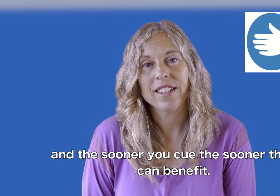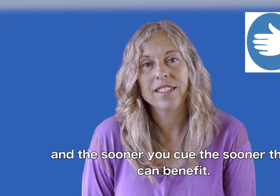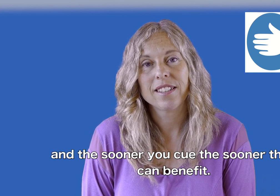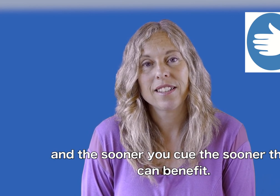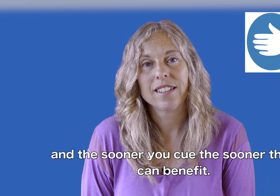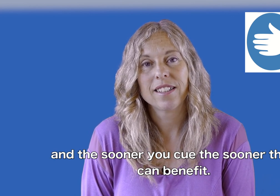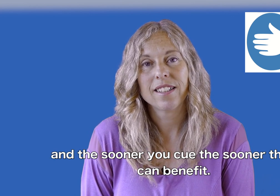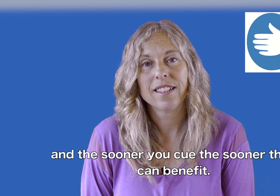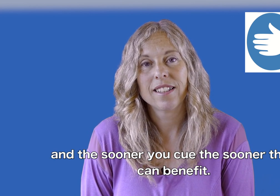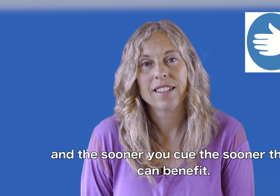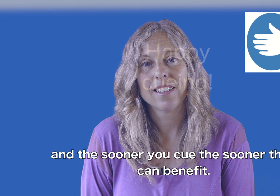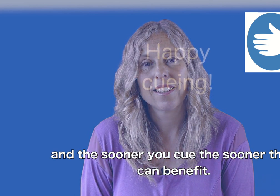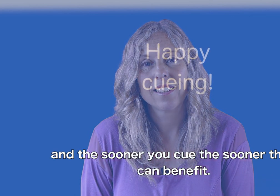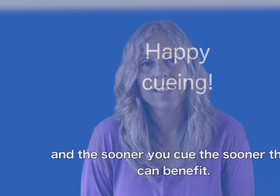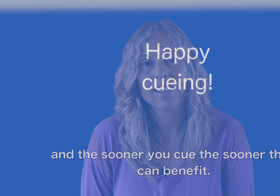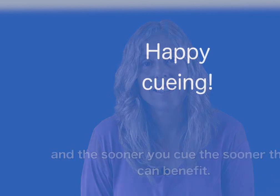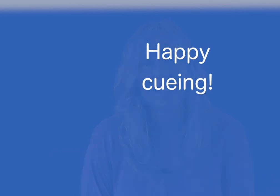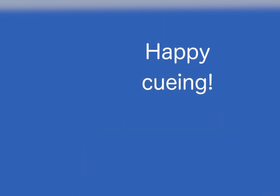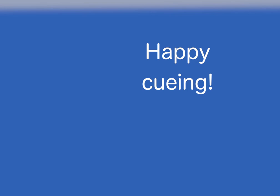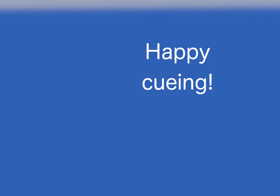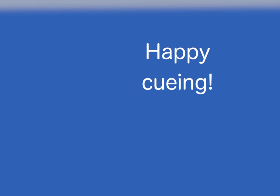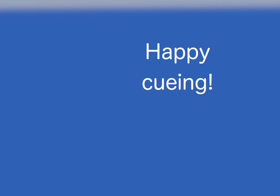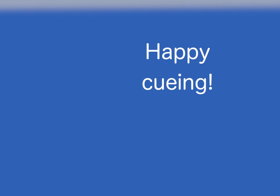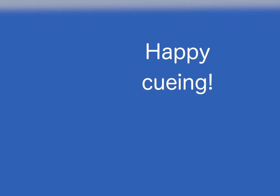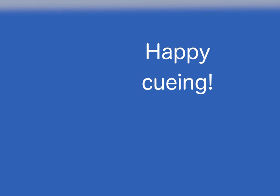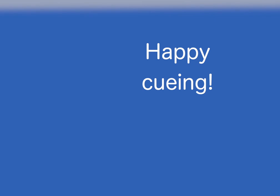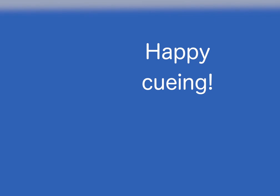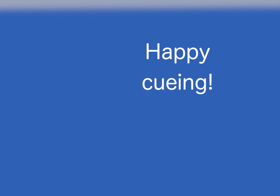happy cueing